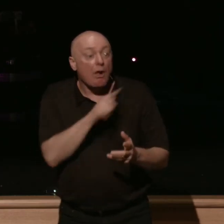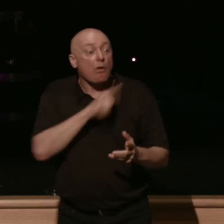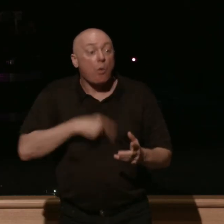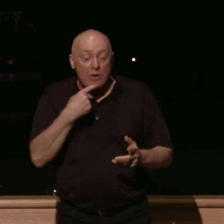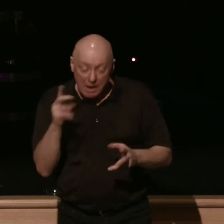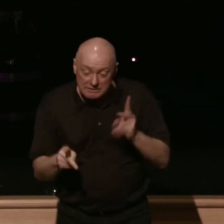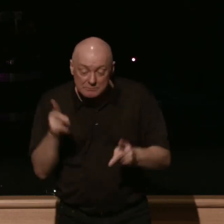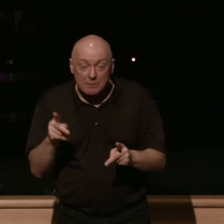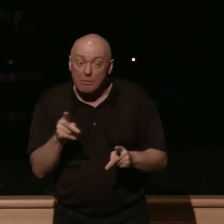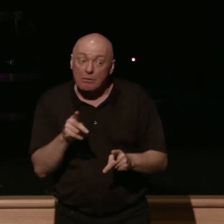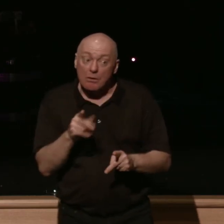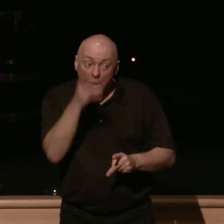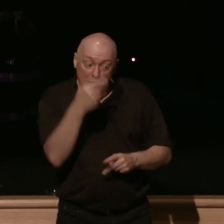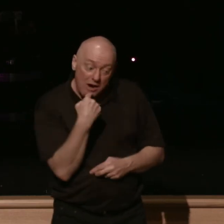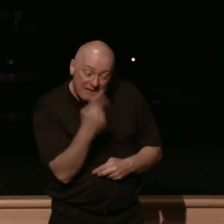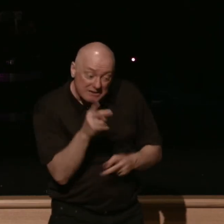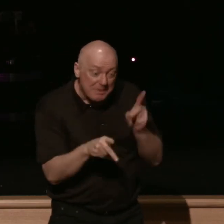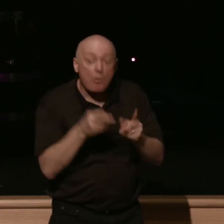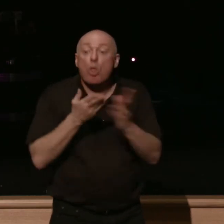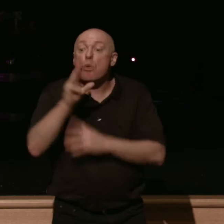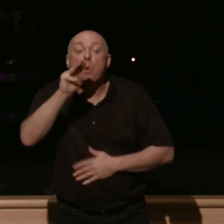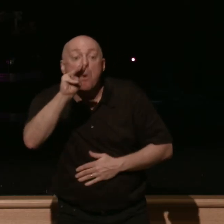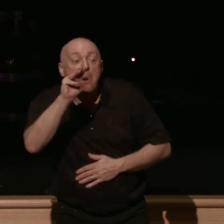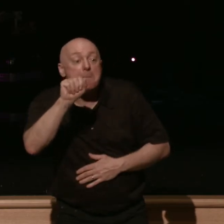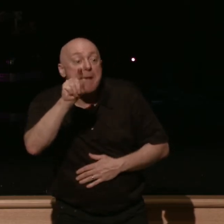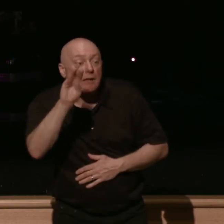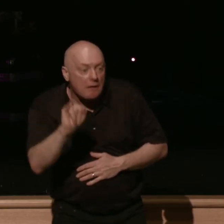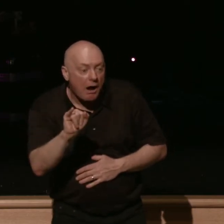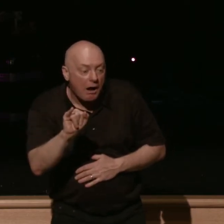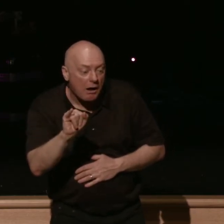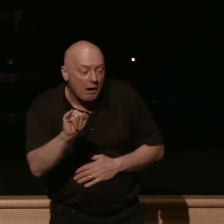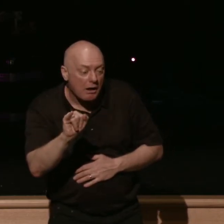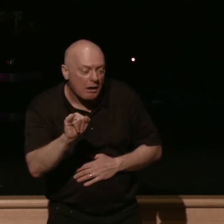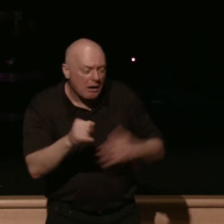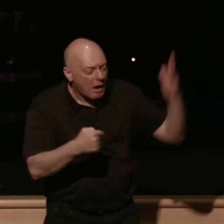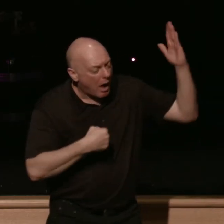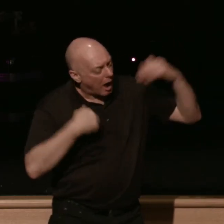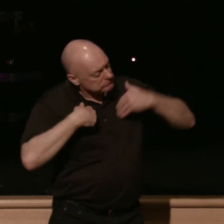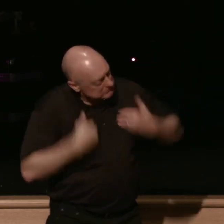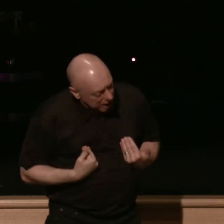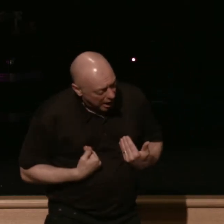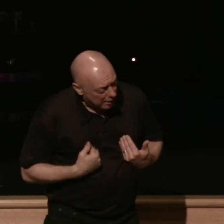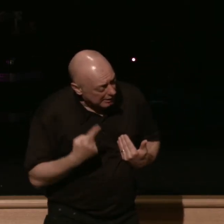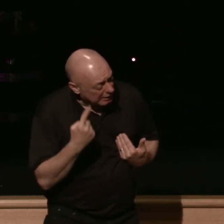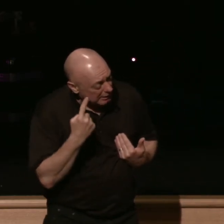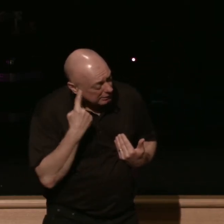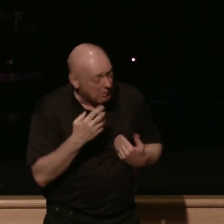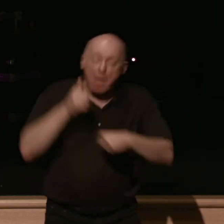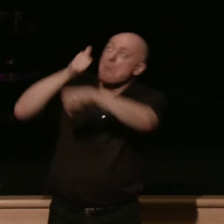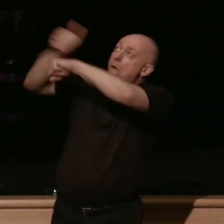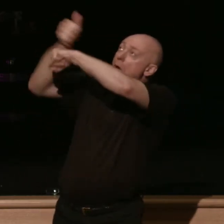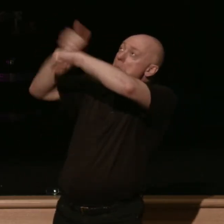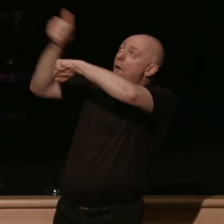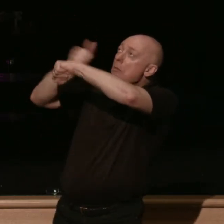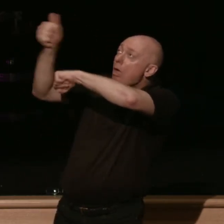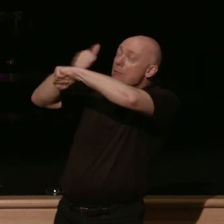in response to this through malachi that he is weary of these accusations he's wearied